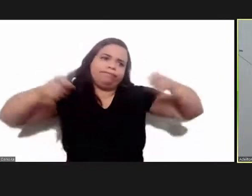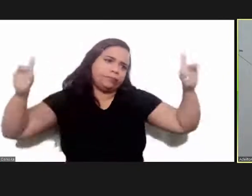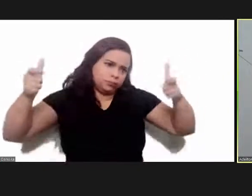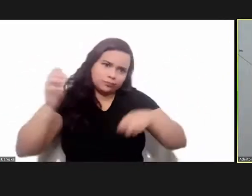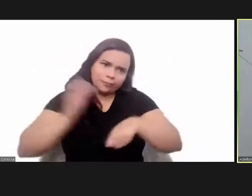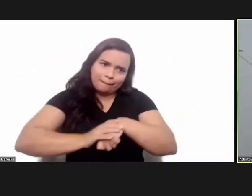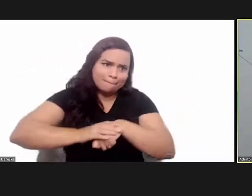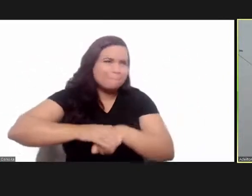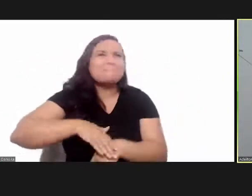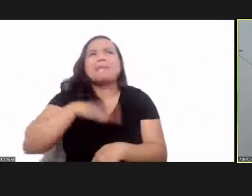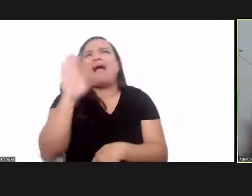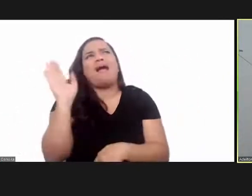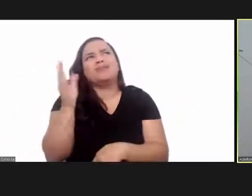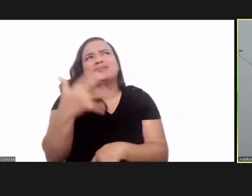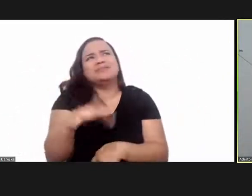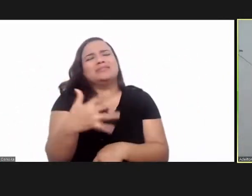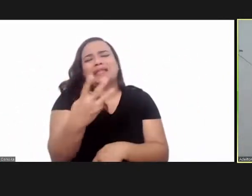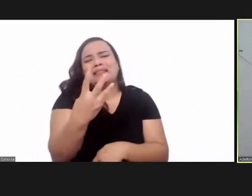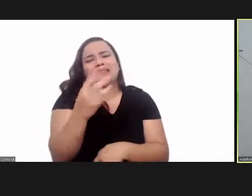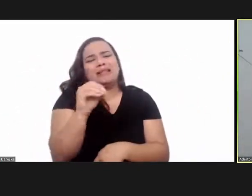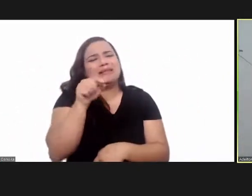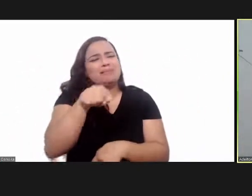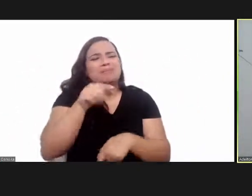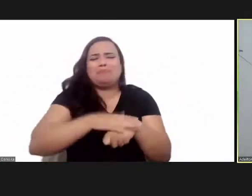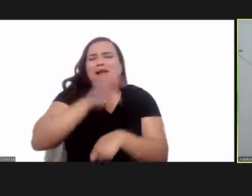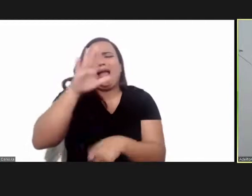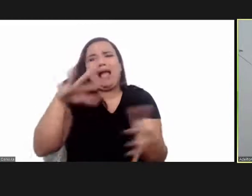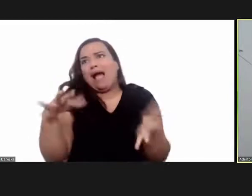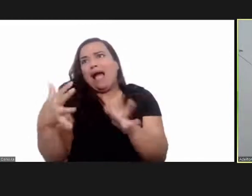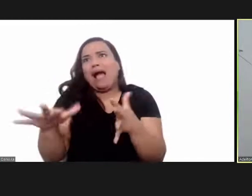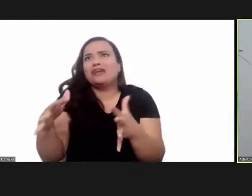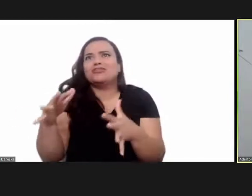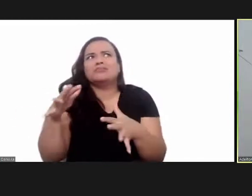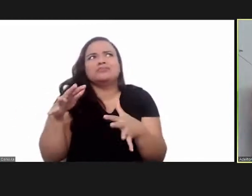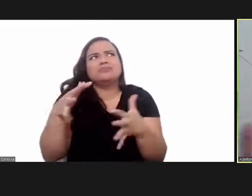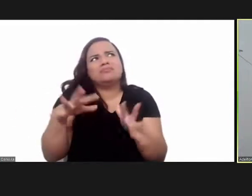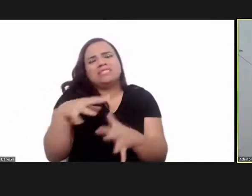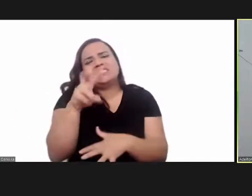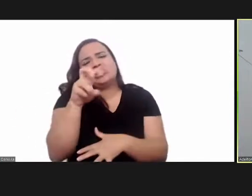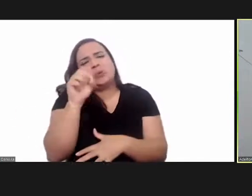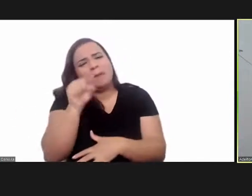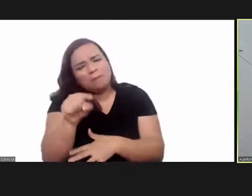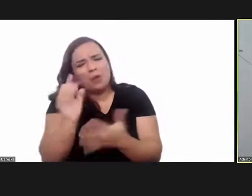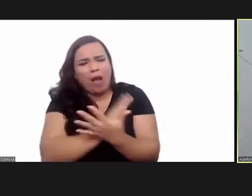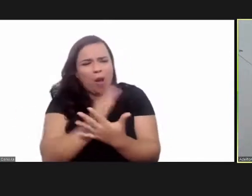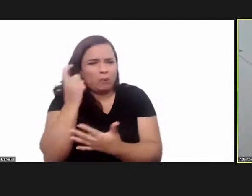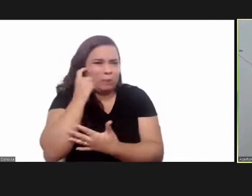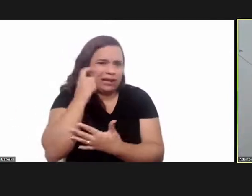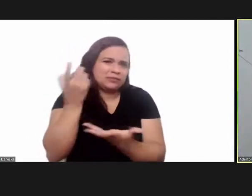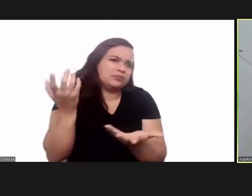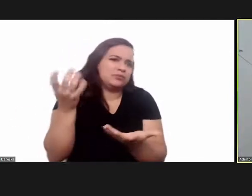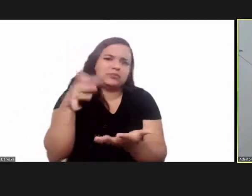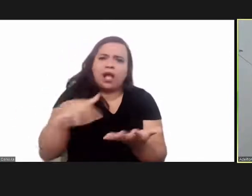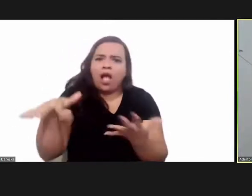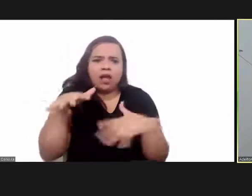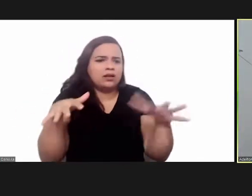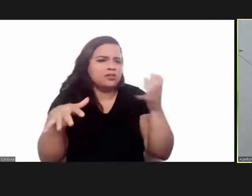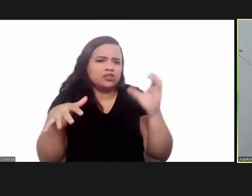are more than 30 000 some people estimate 50 000 scientific journals worldwide